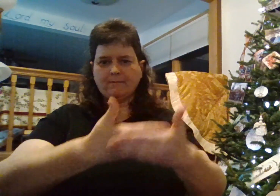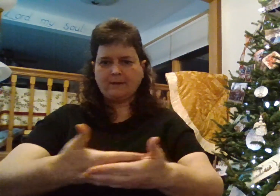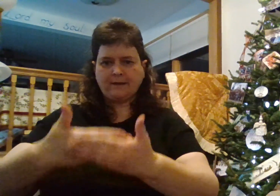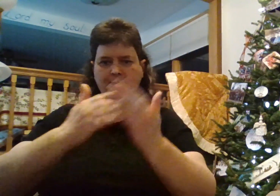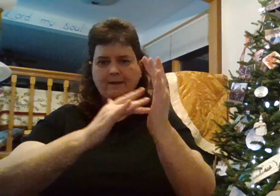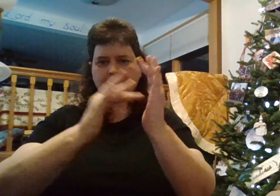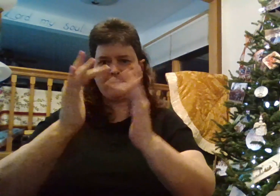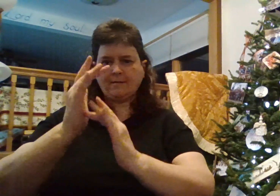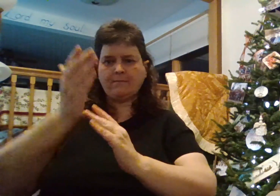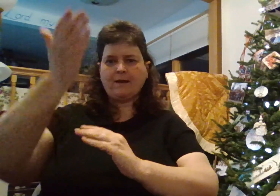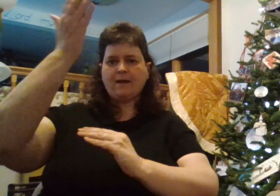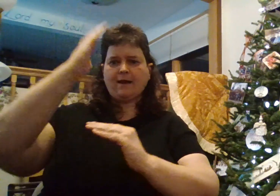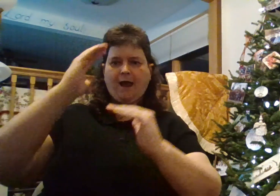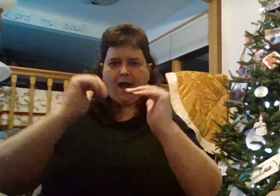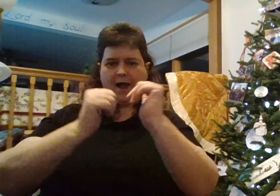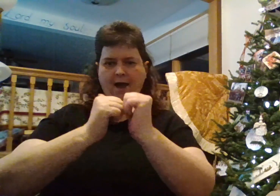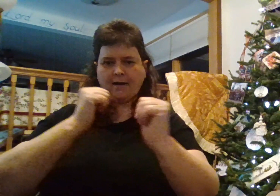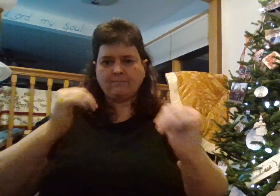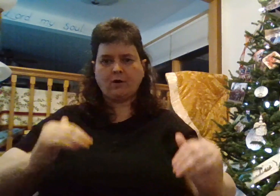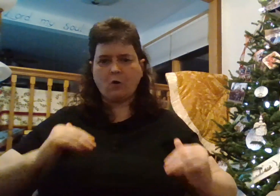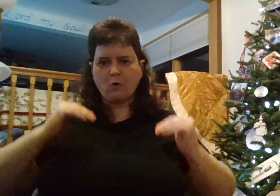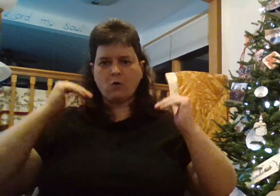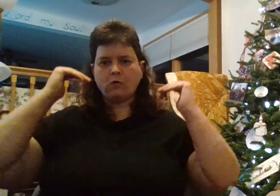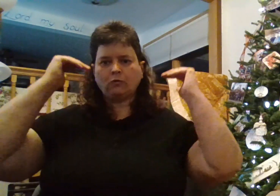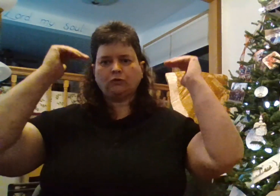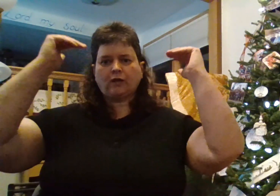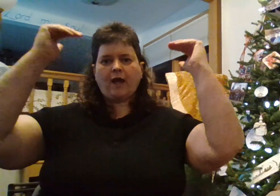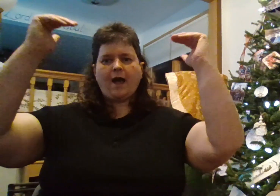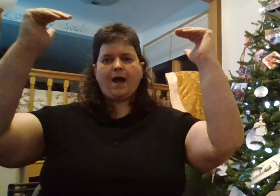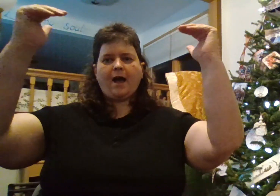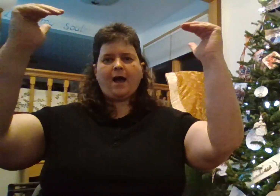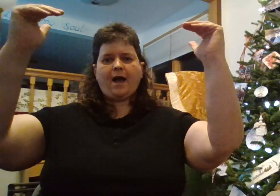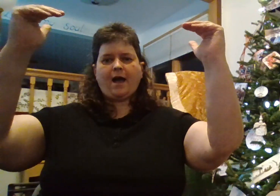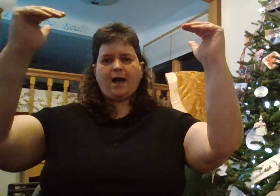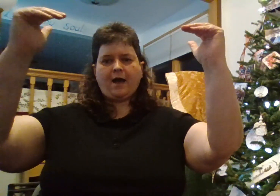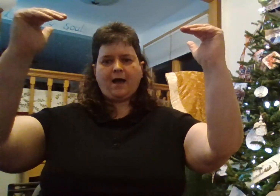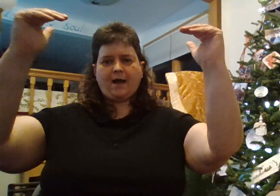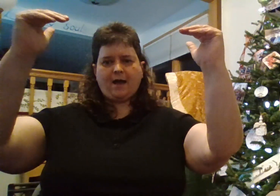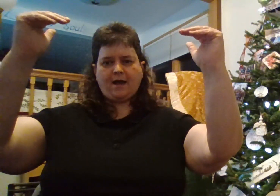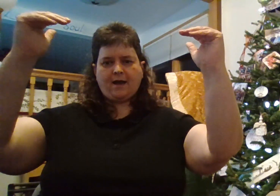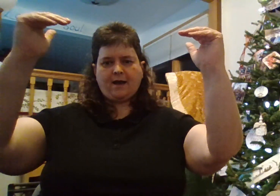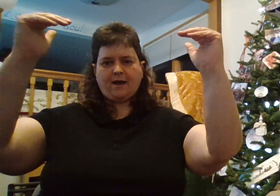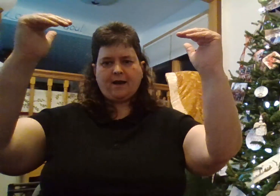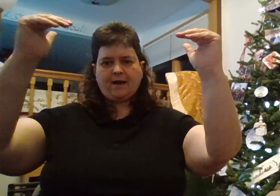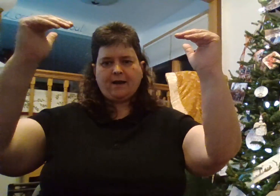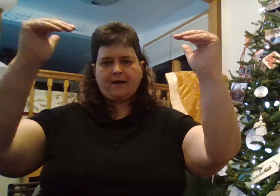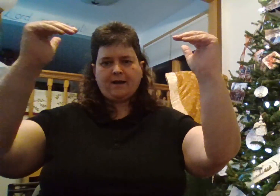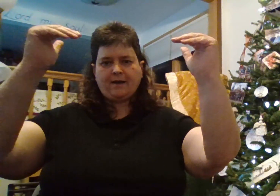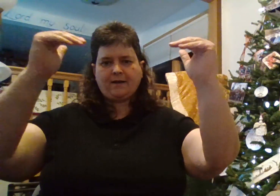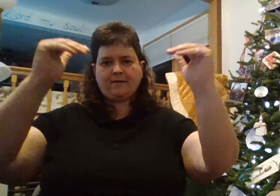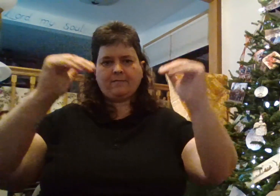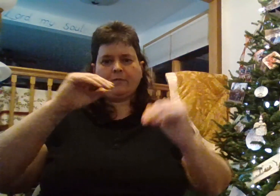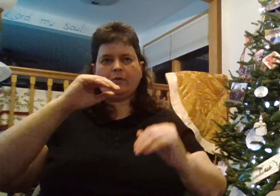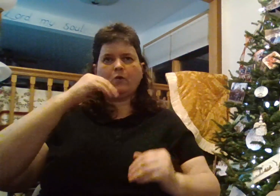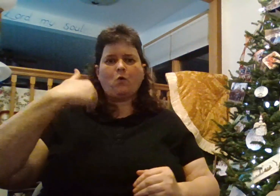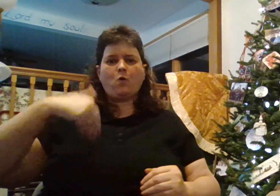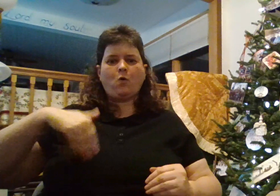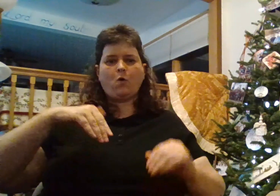brightness, Furshipping That The sky, Oh,